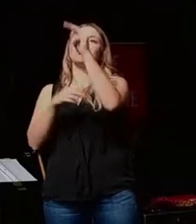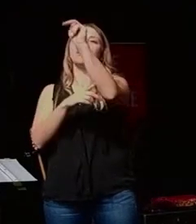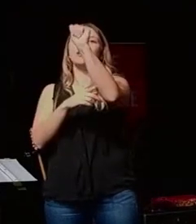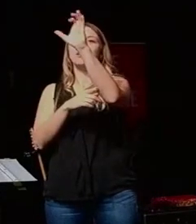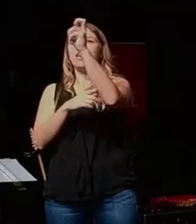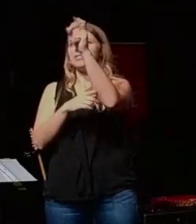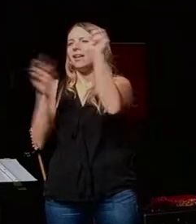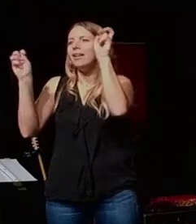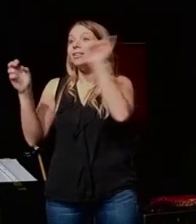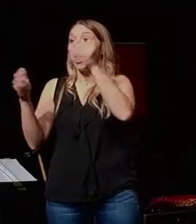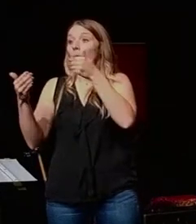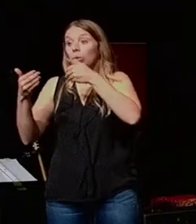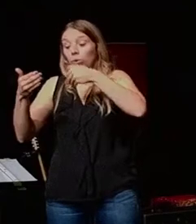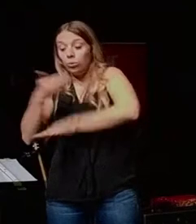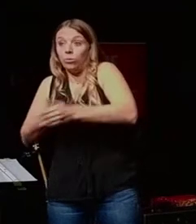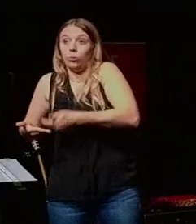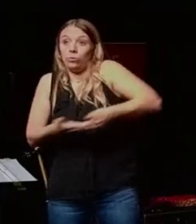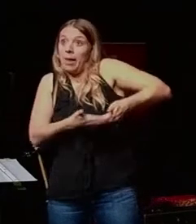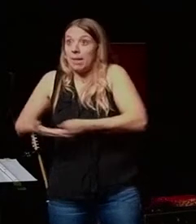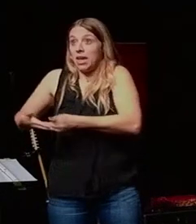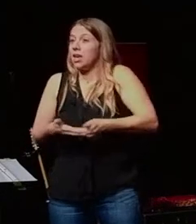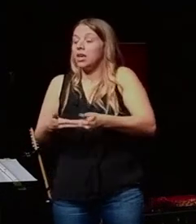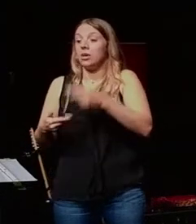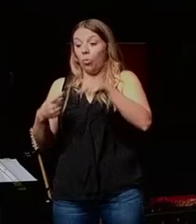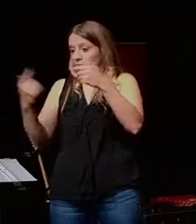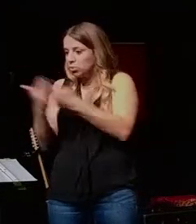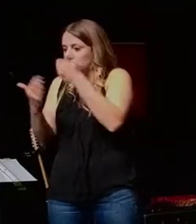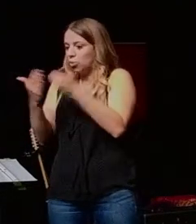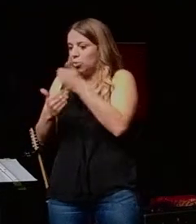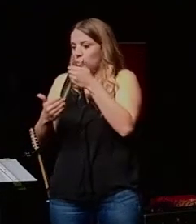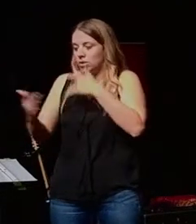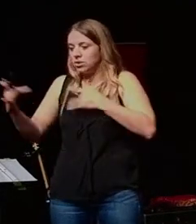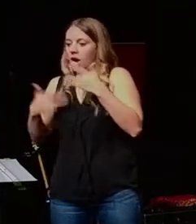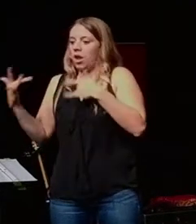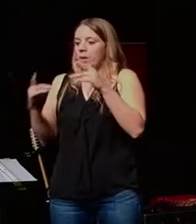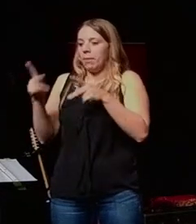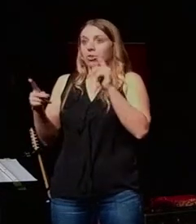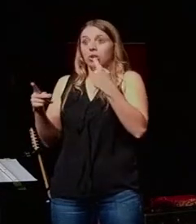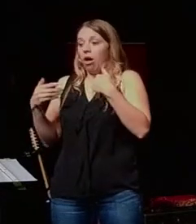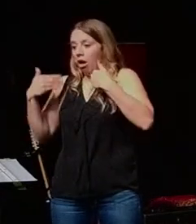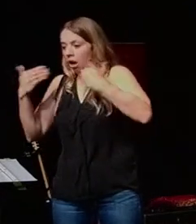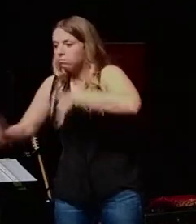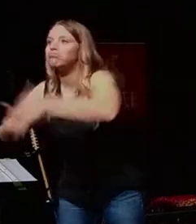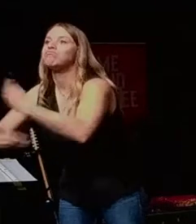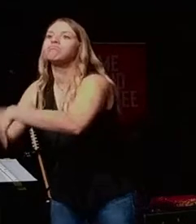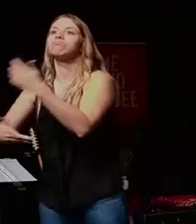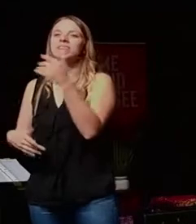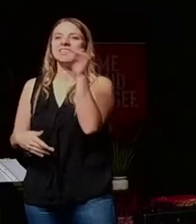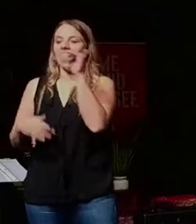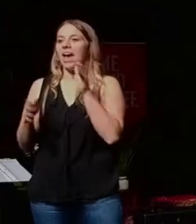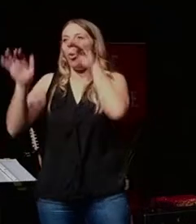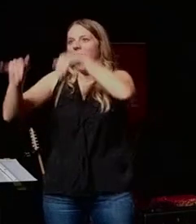newborn, new, right? When something is new, when something is exciting, people just go with it. It's almost like a